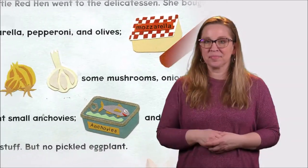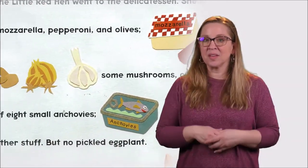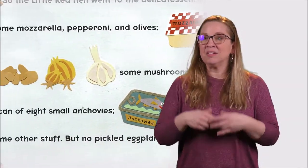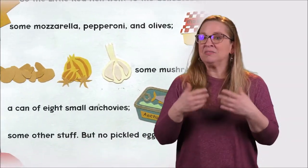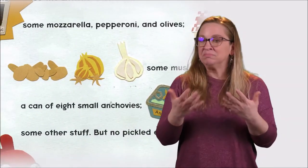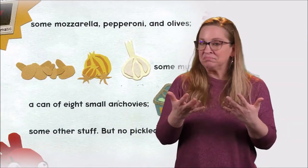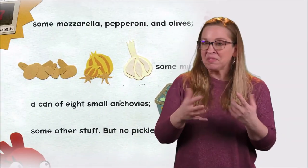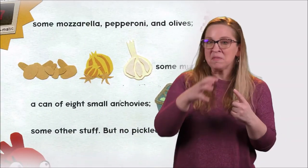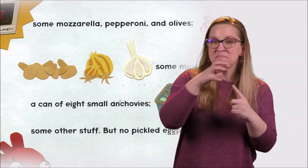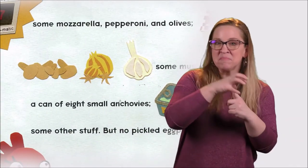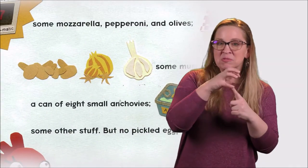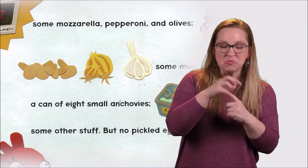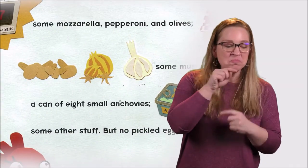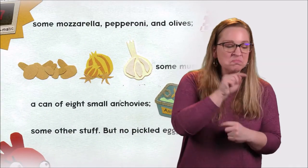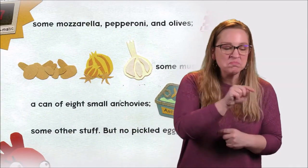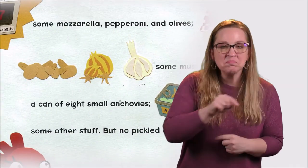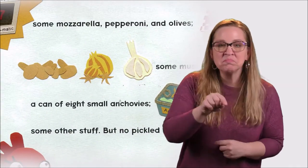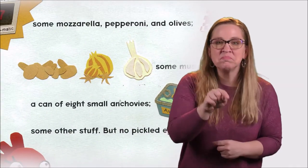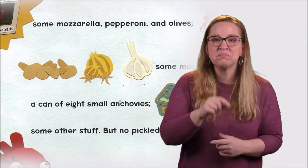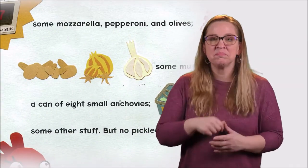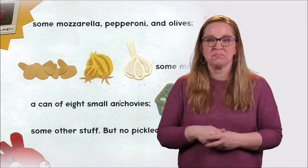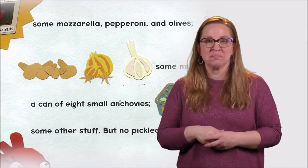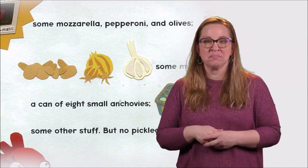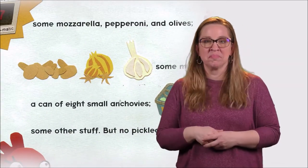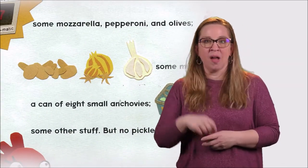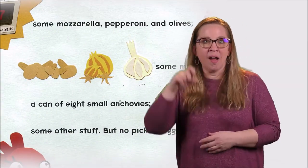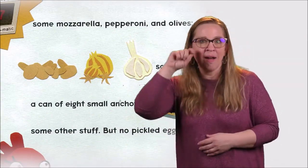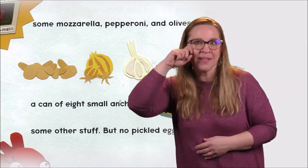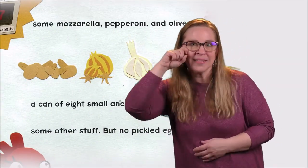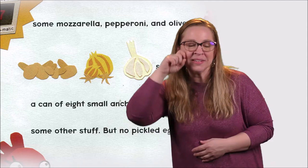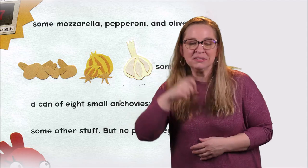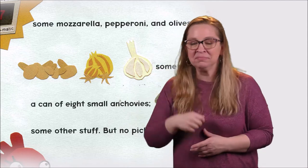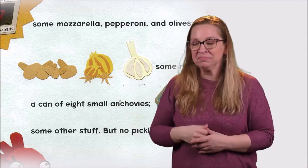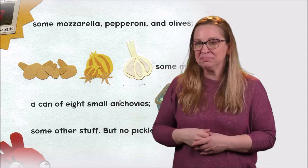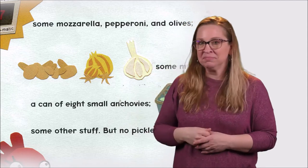Some mushrooms, onions, and garlic.